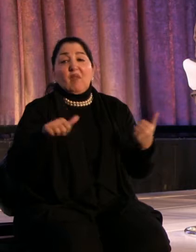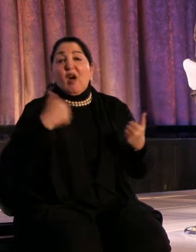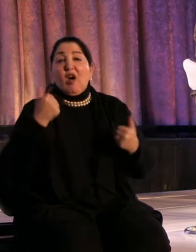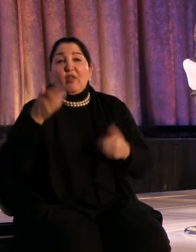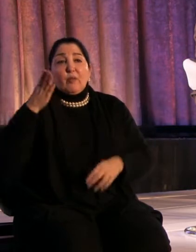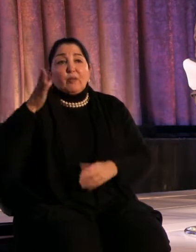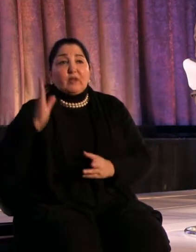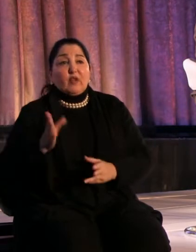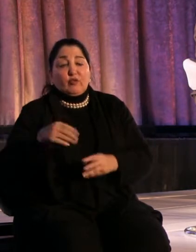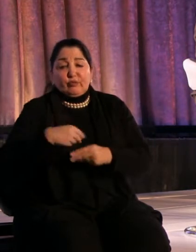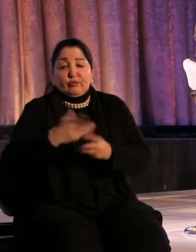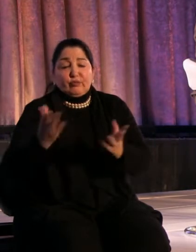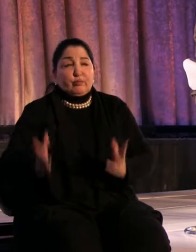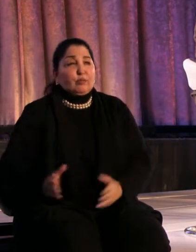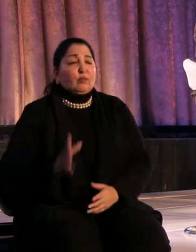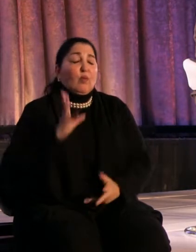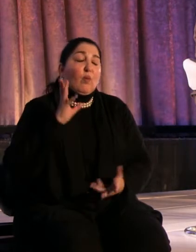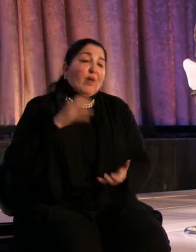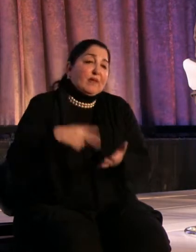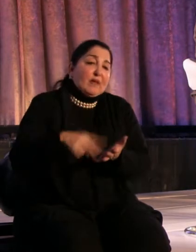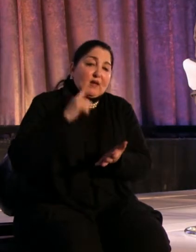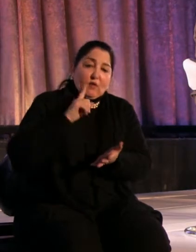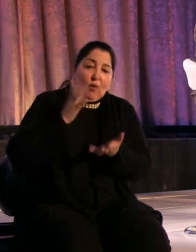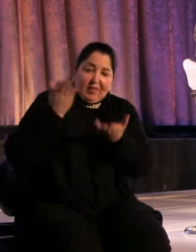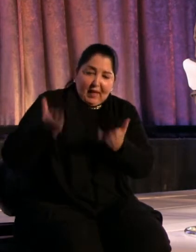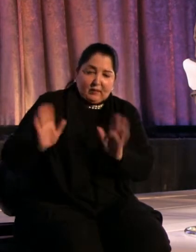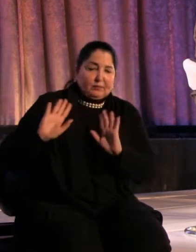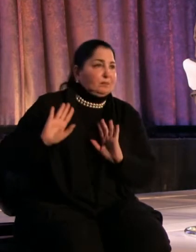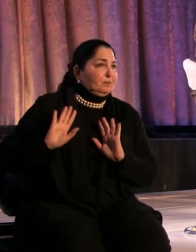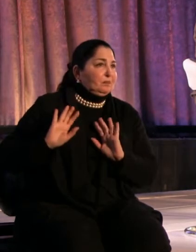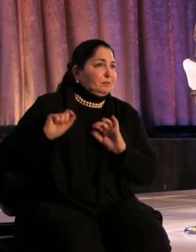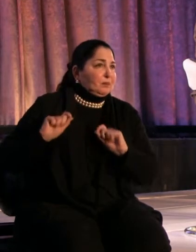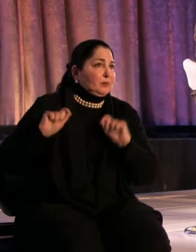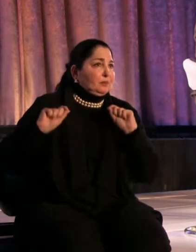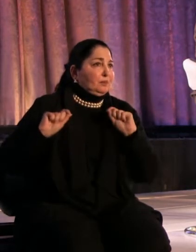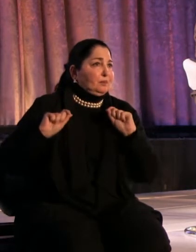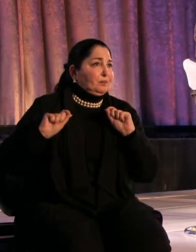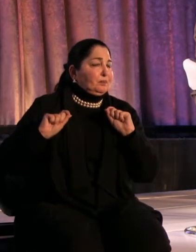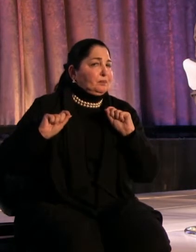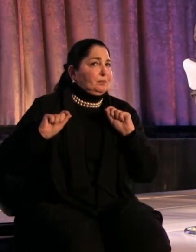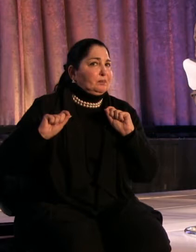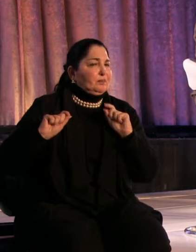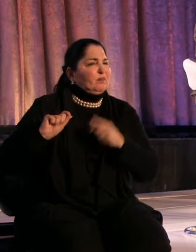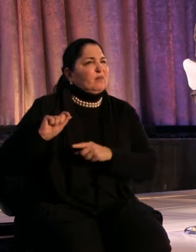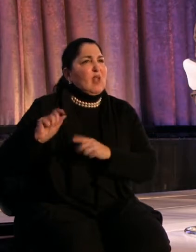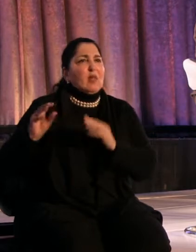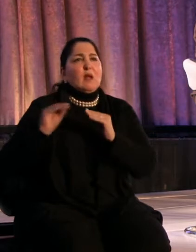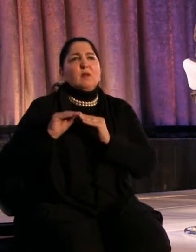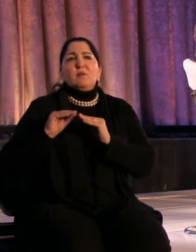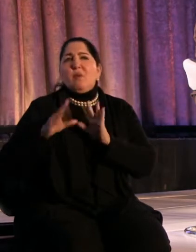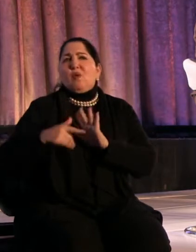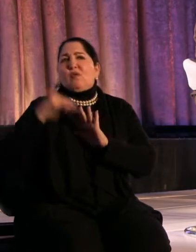you know, want the dance for what it is. That's rare. Because I think that the presenters who are